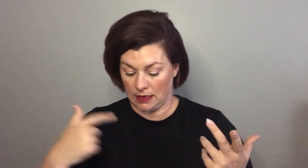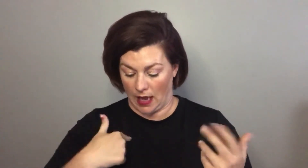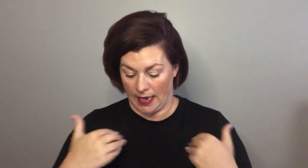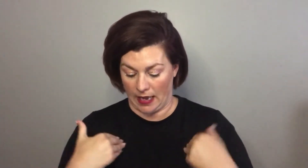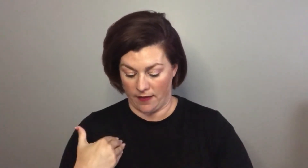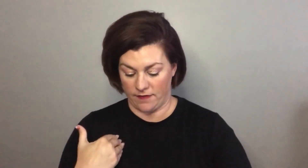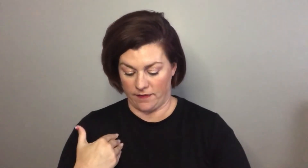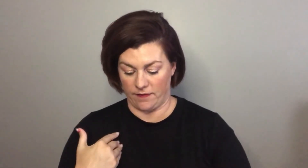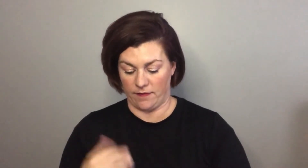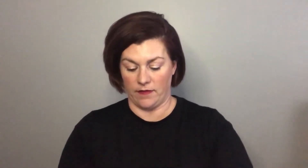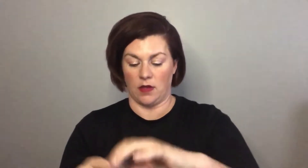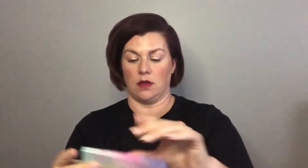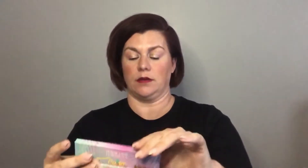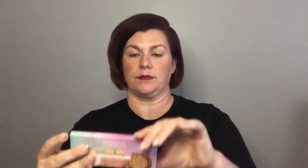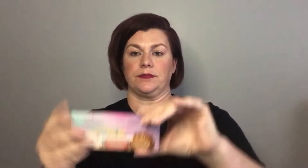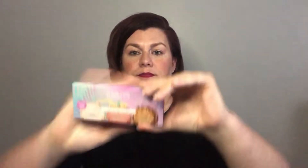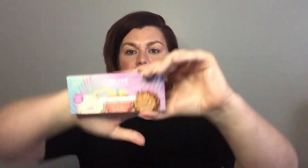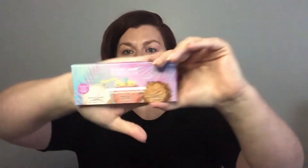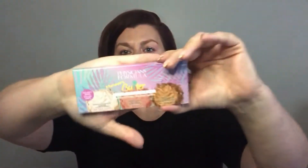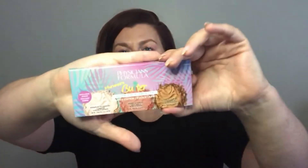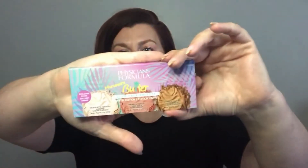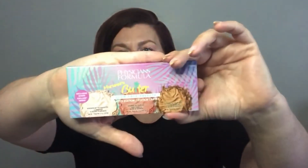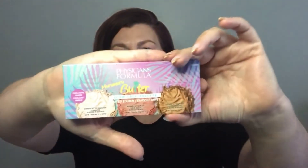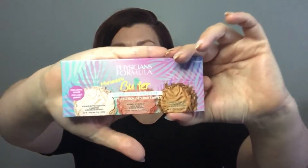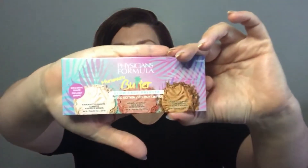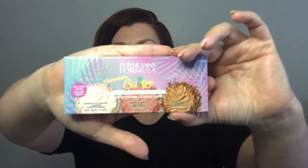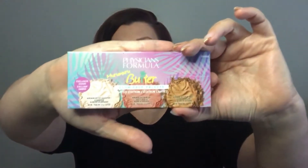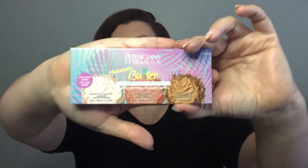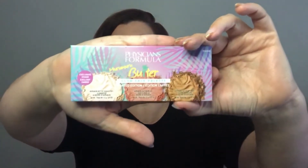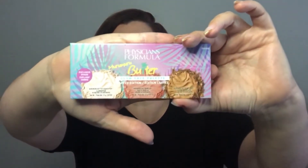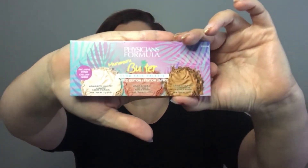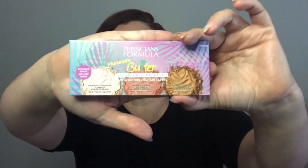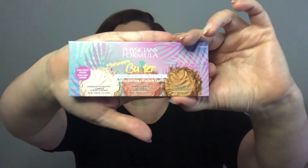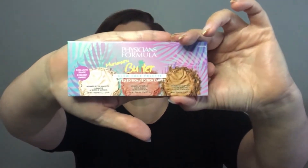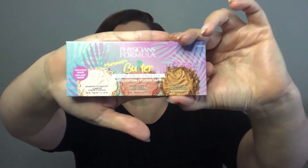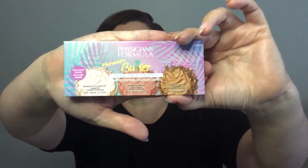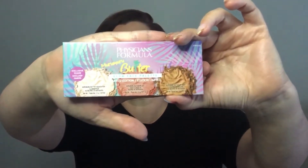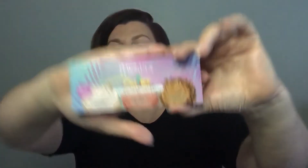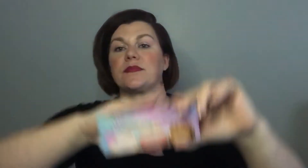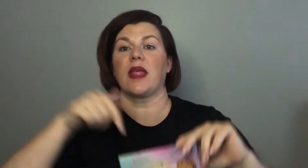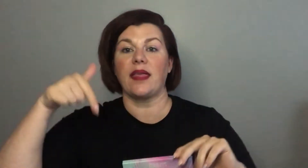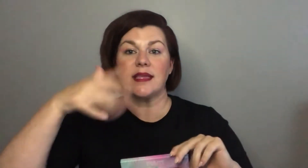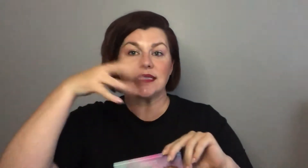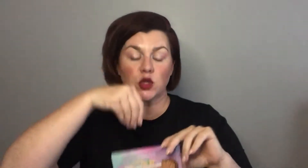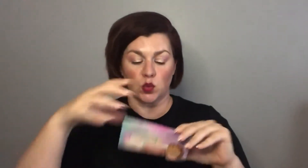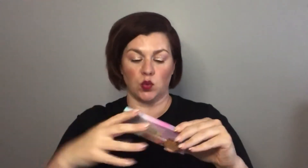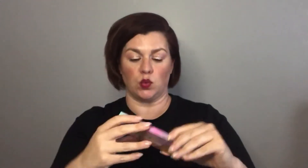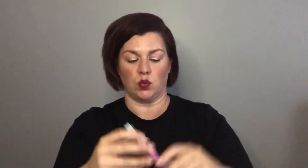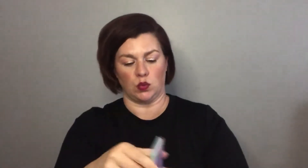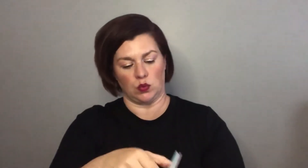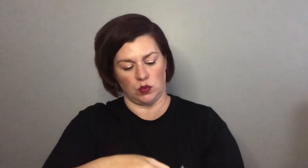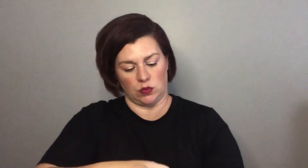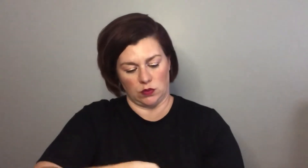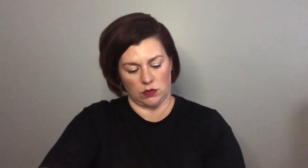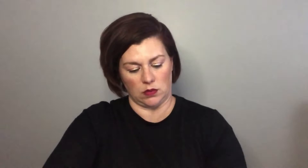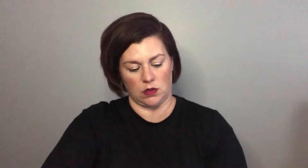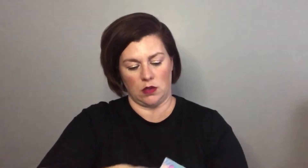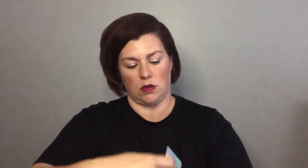because I have this here and it includes